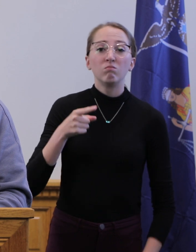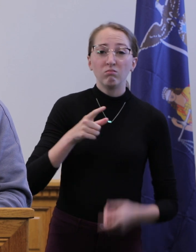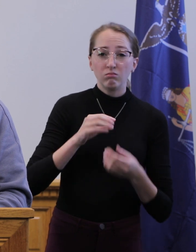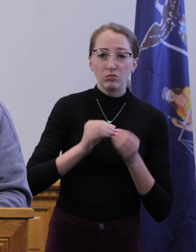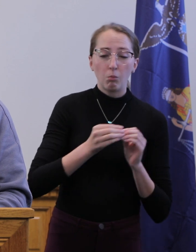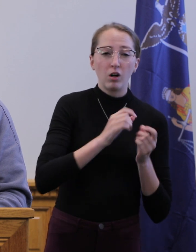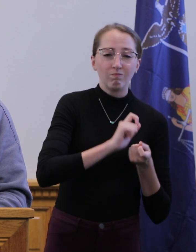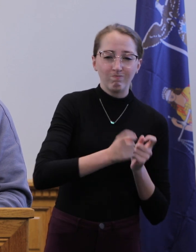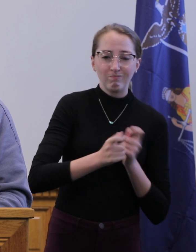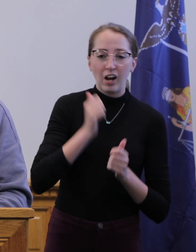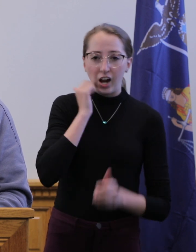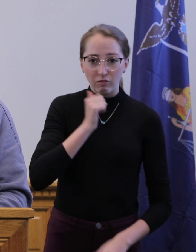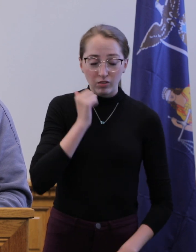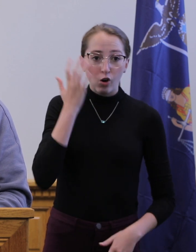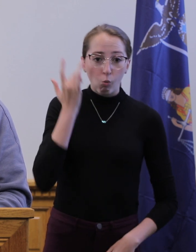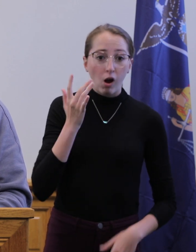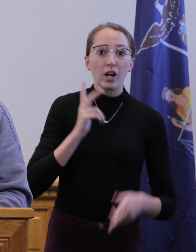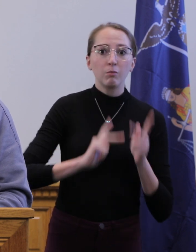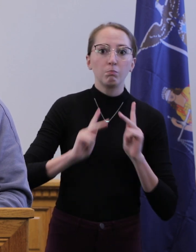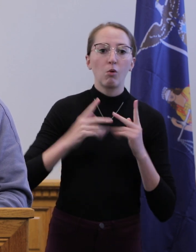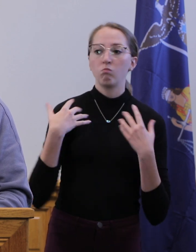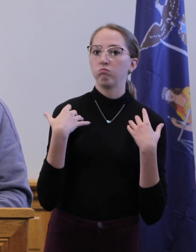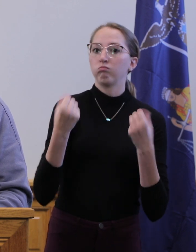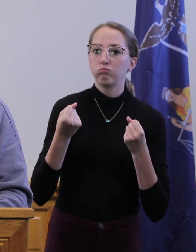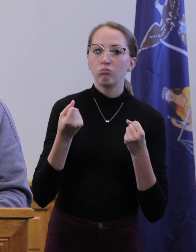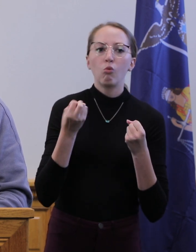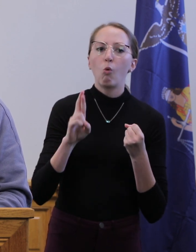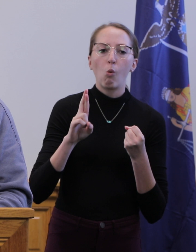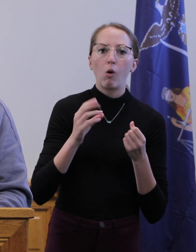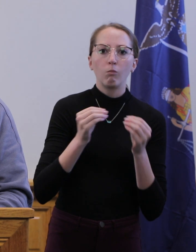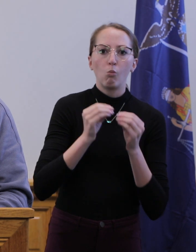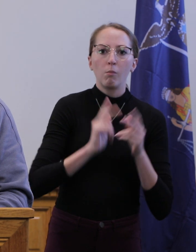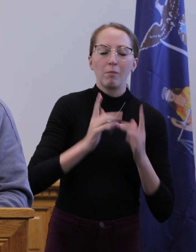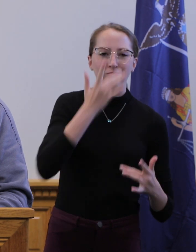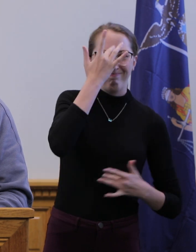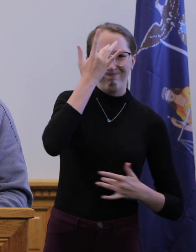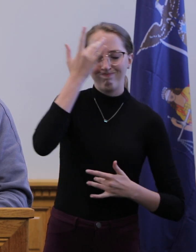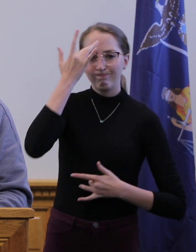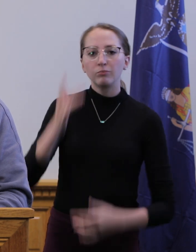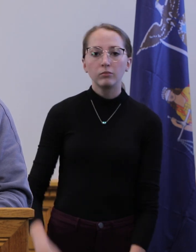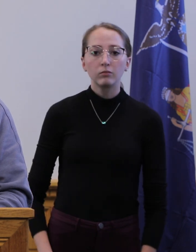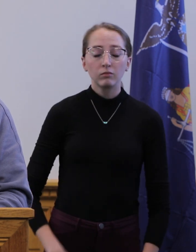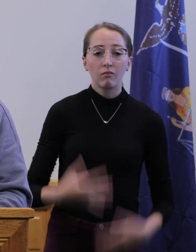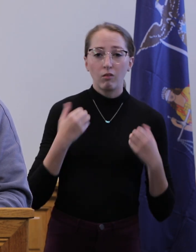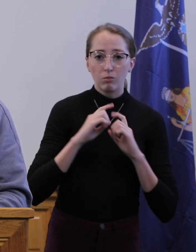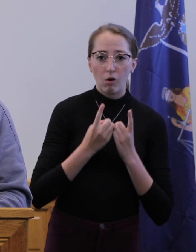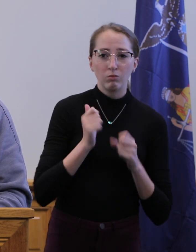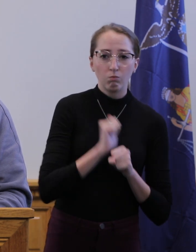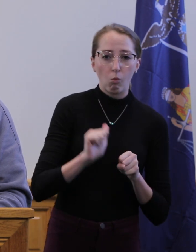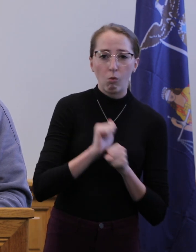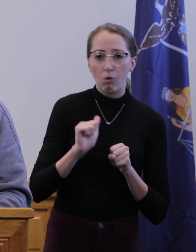as test results come in and infected patients recover. Our health department works very closely with the college to identify